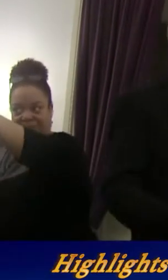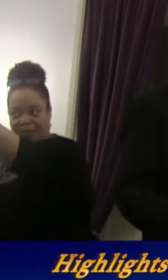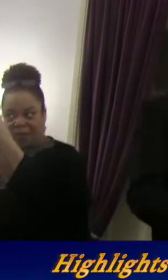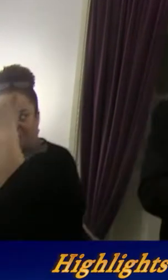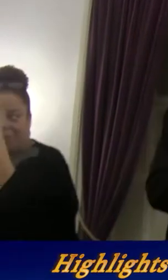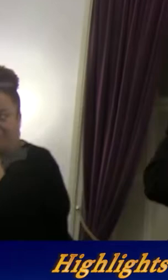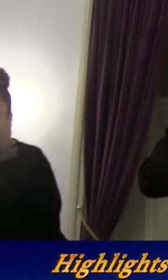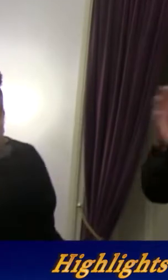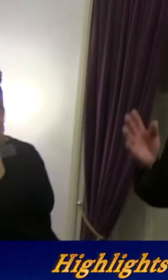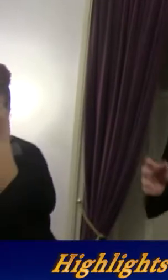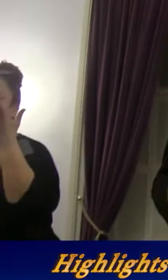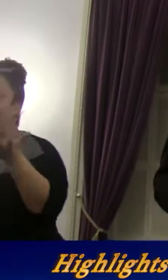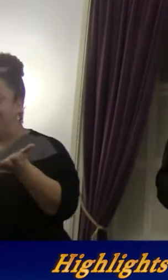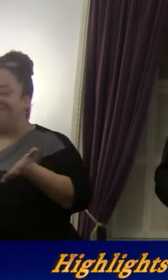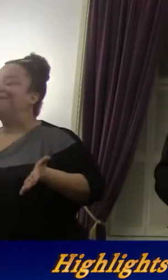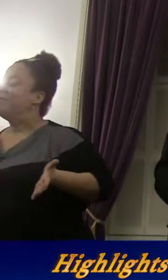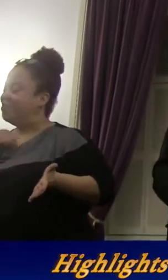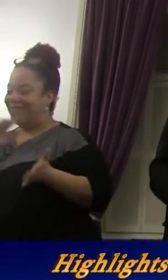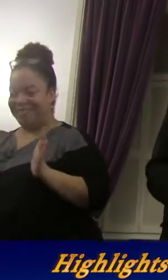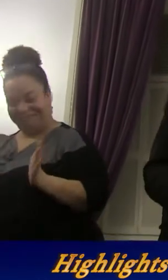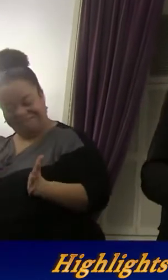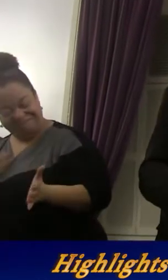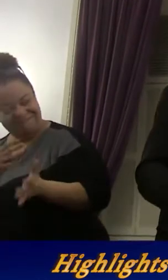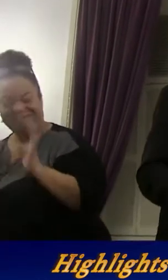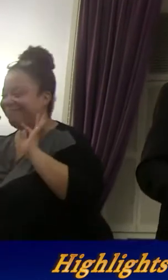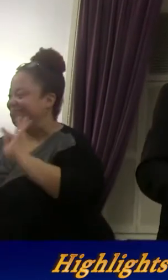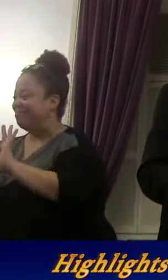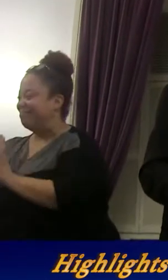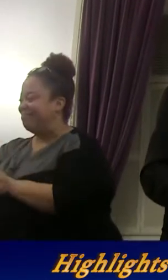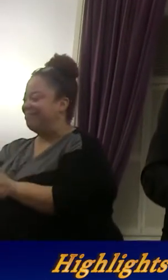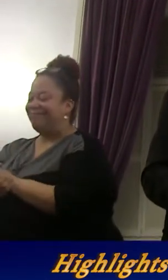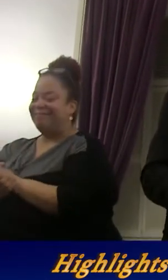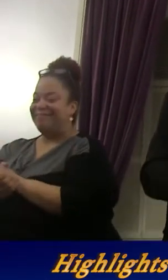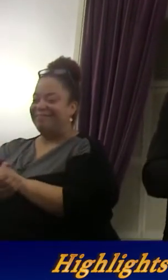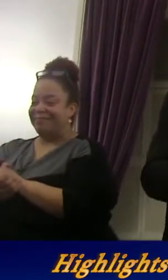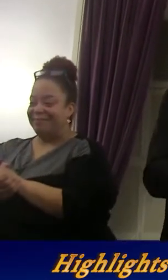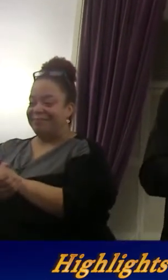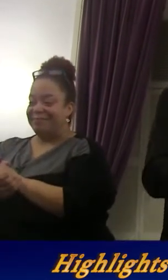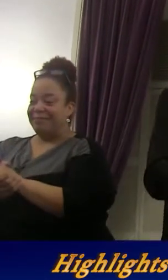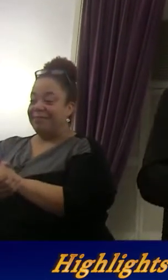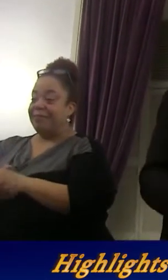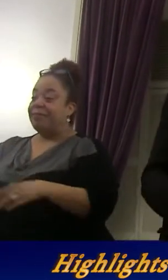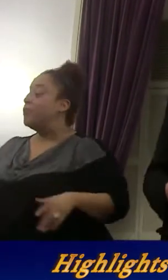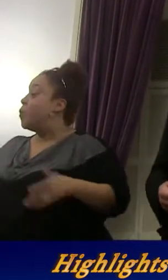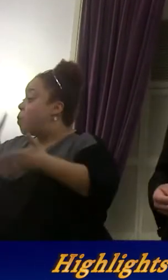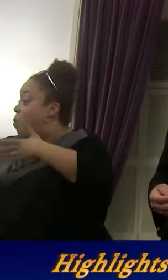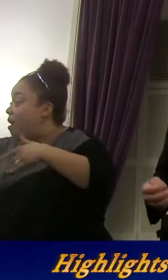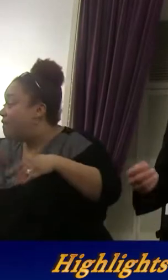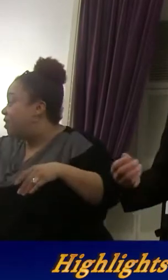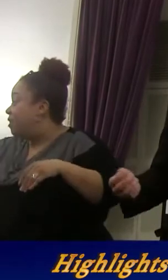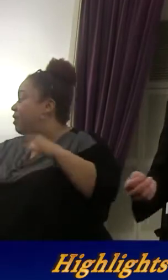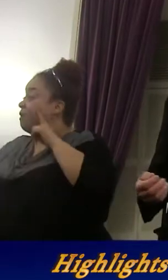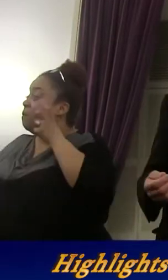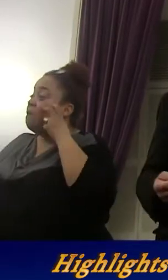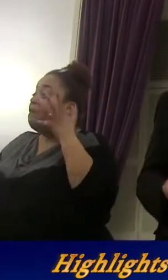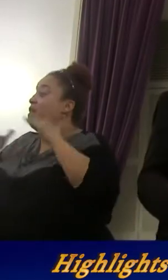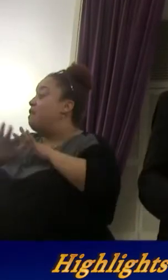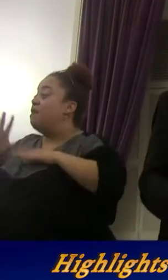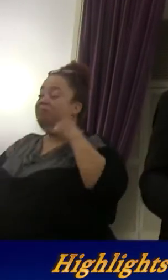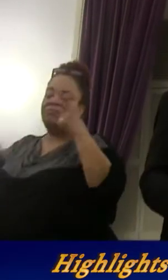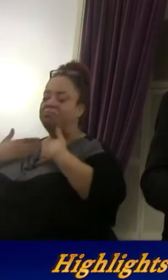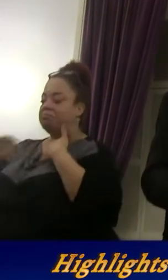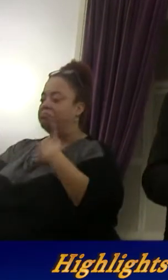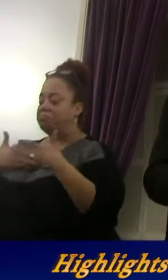want to help. So regardless of party, we're here to represent you. So we have some challenges in Vermont. We acknowledge